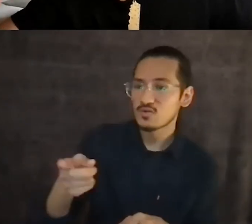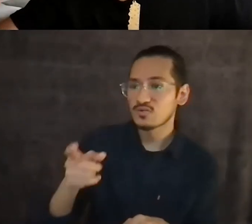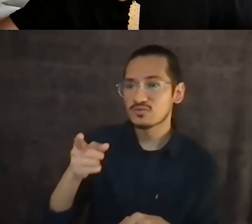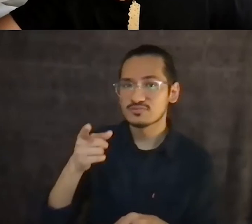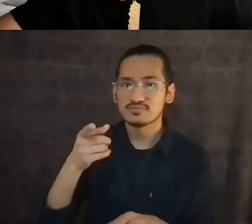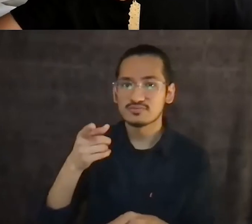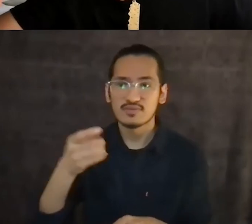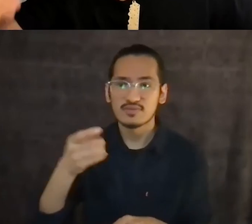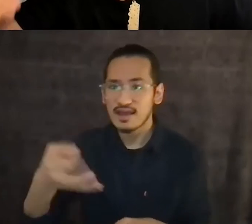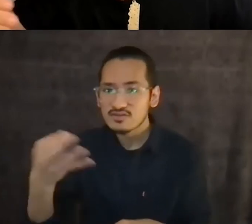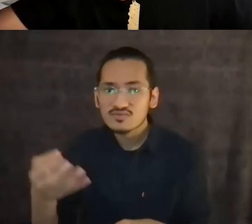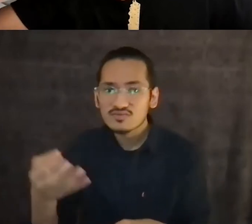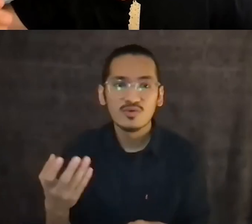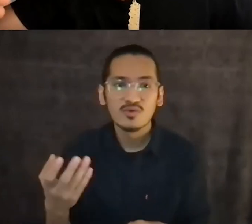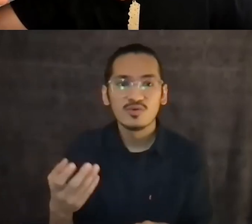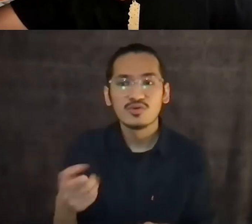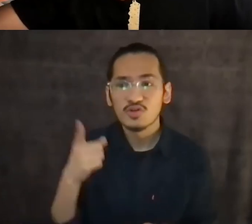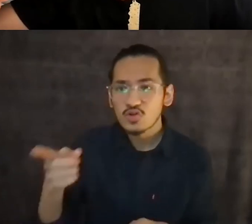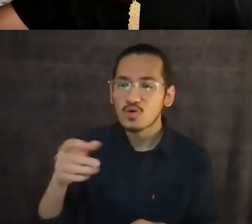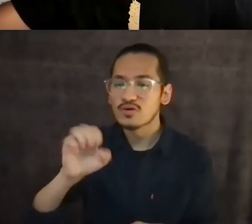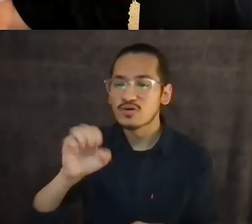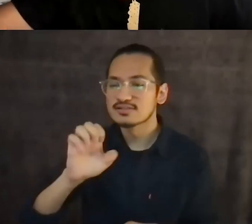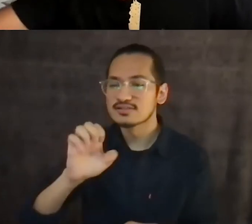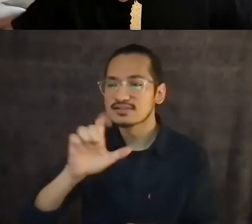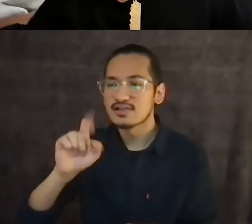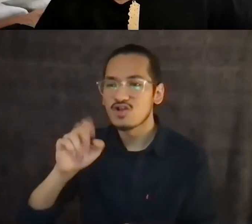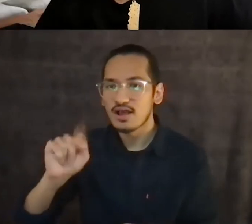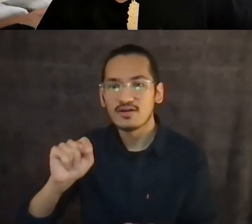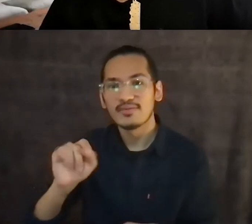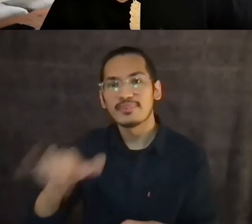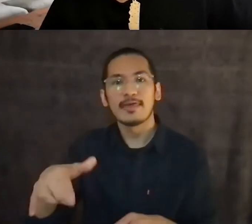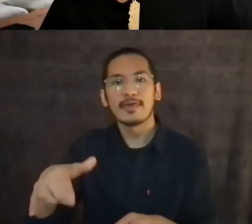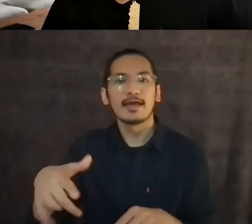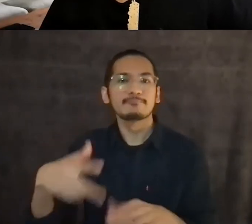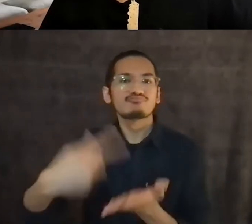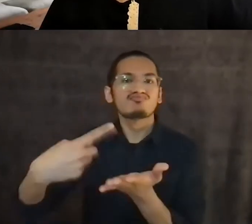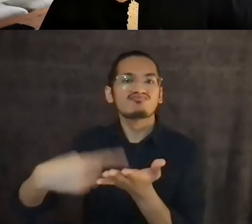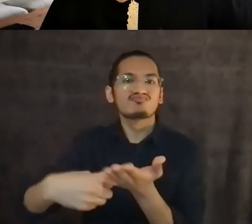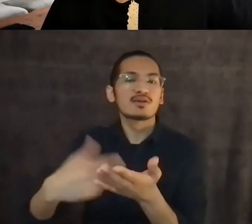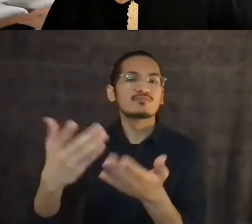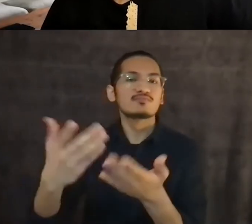think about how the work you can do will create beginnings rather than endings